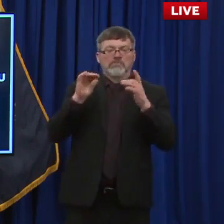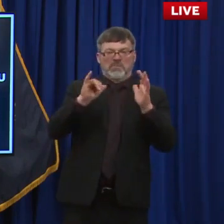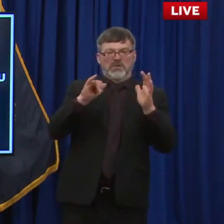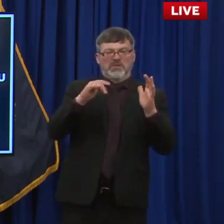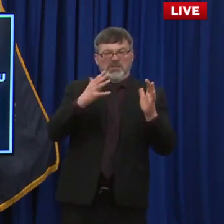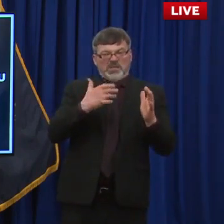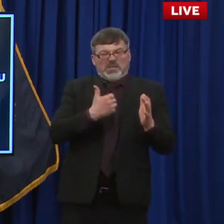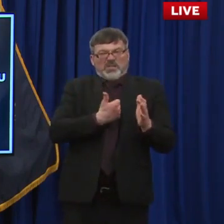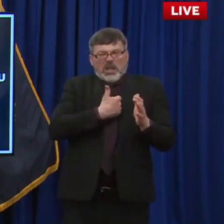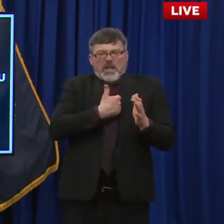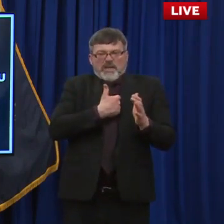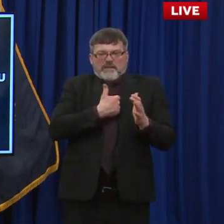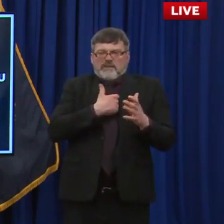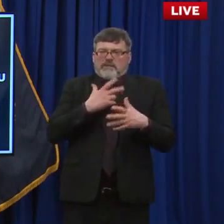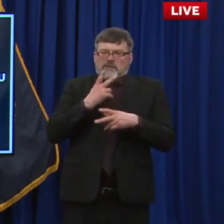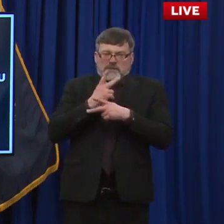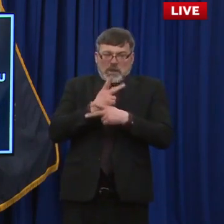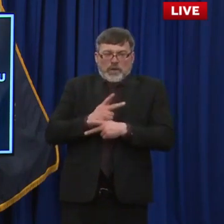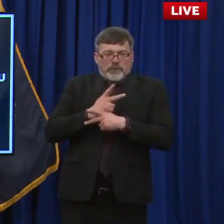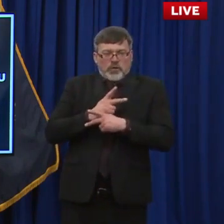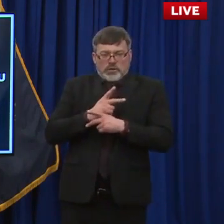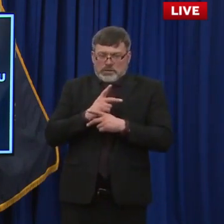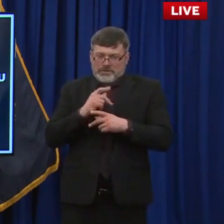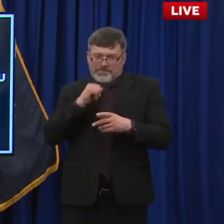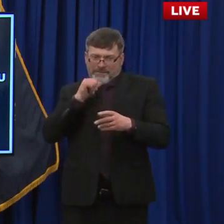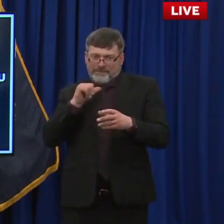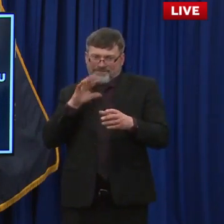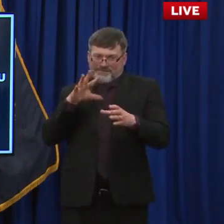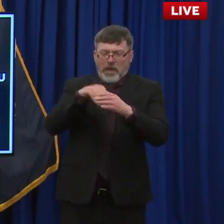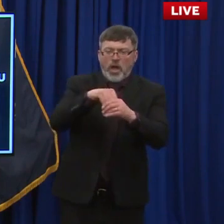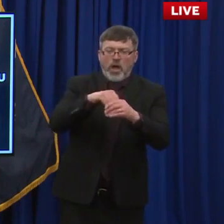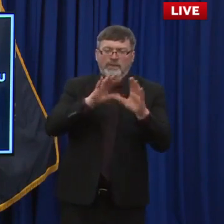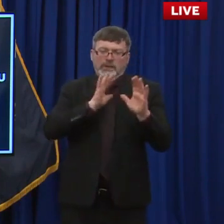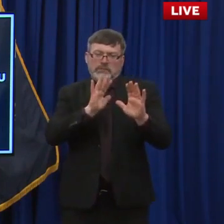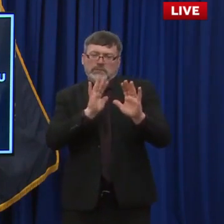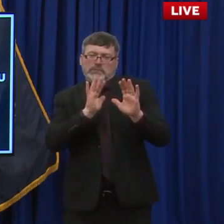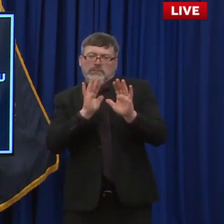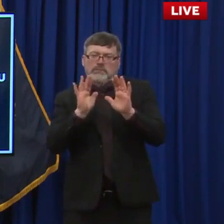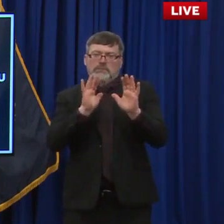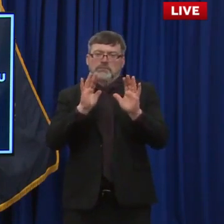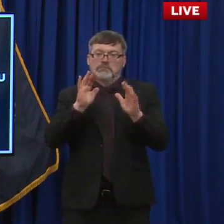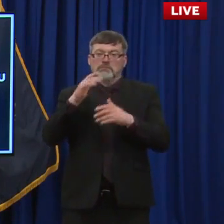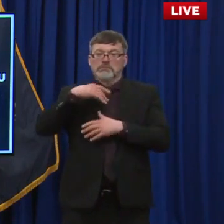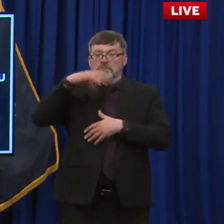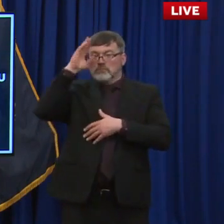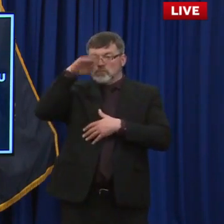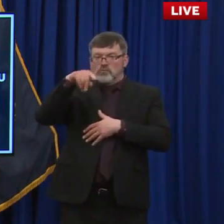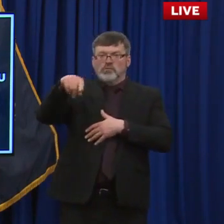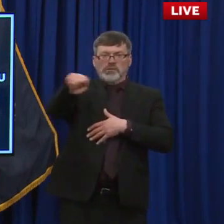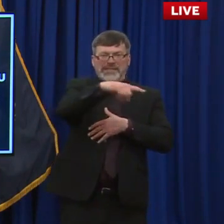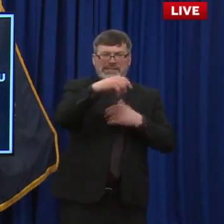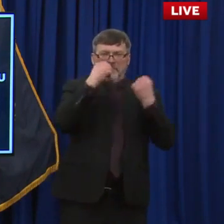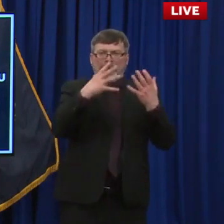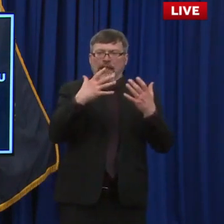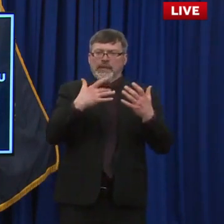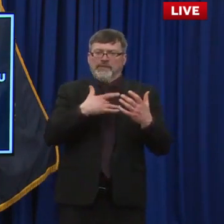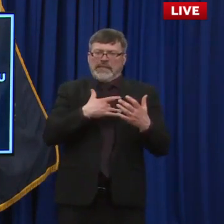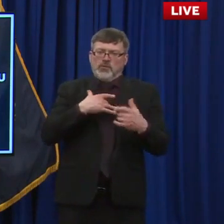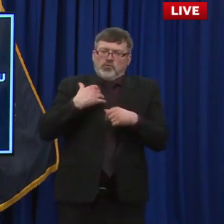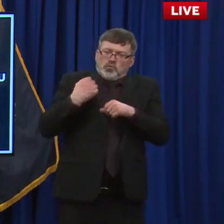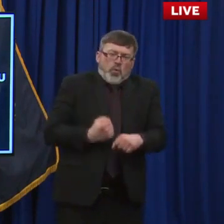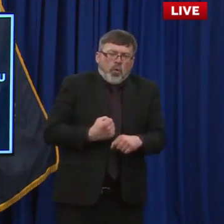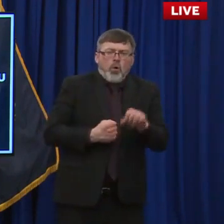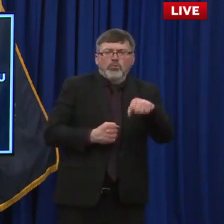it's for some folks, it's a, it's a, it's a passionate issue, but I think the real answer is then the solutions are at that local level between